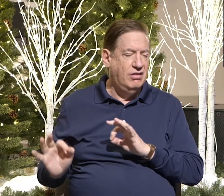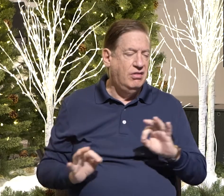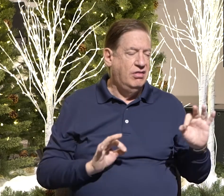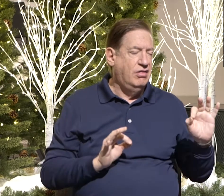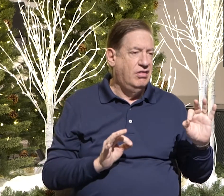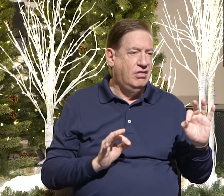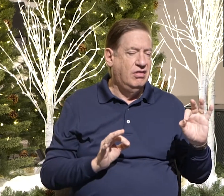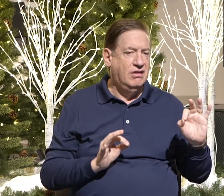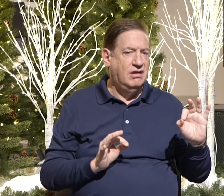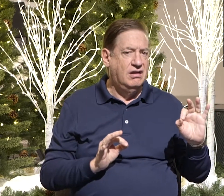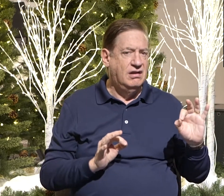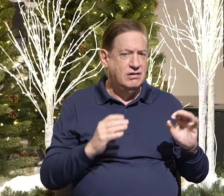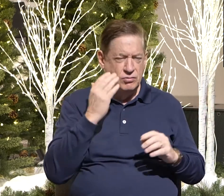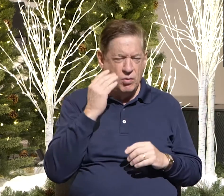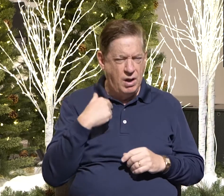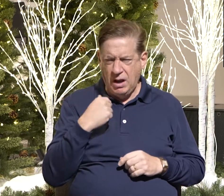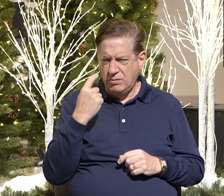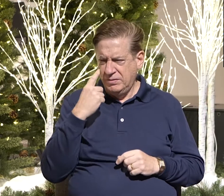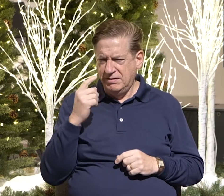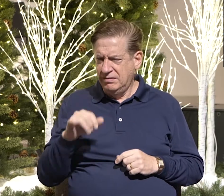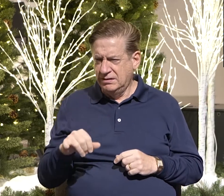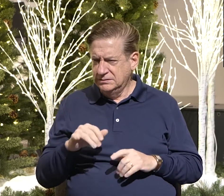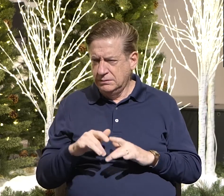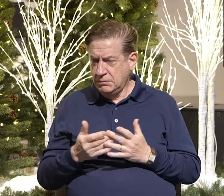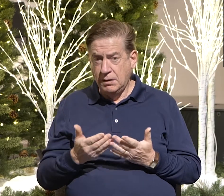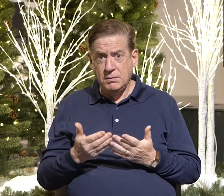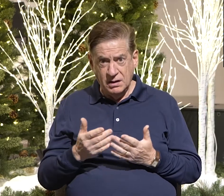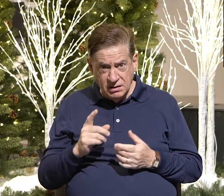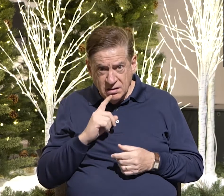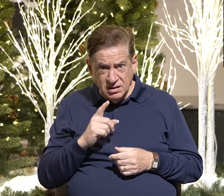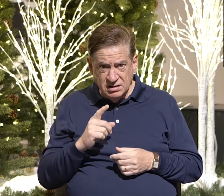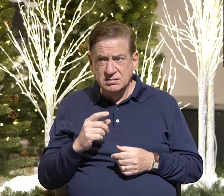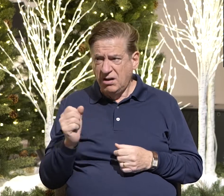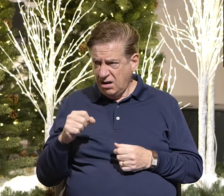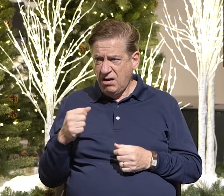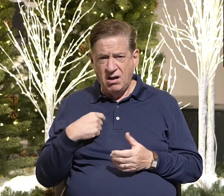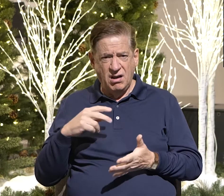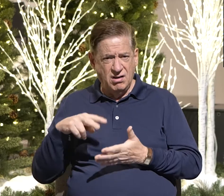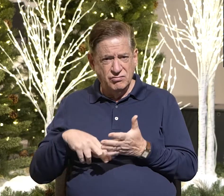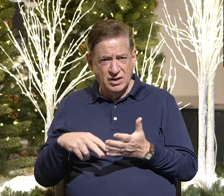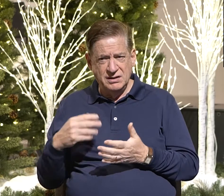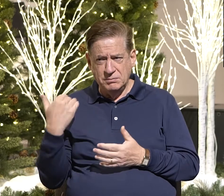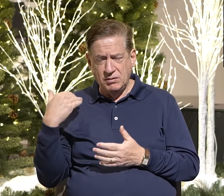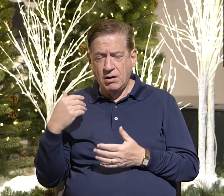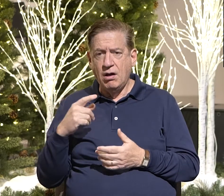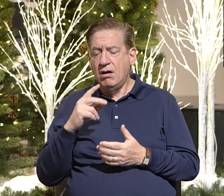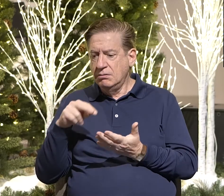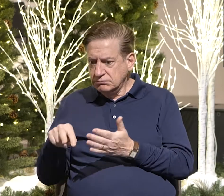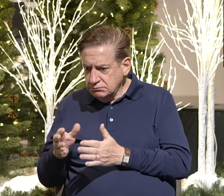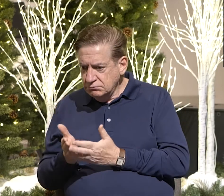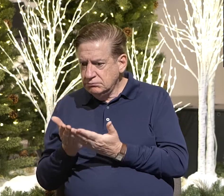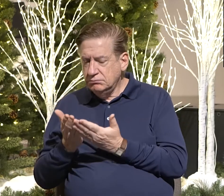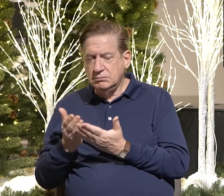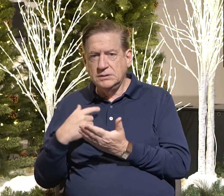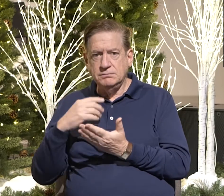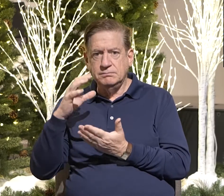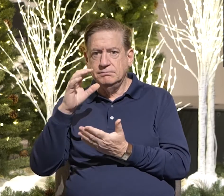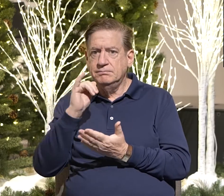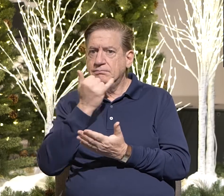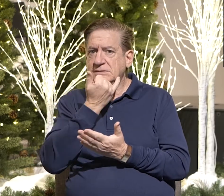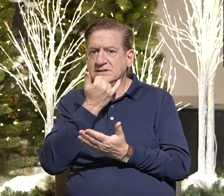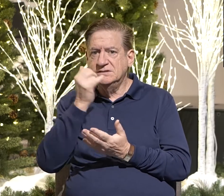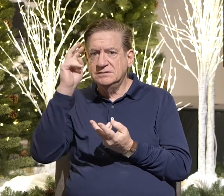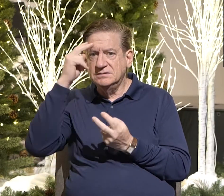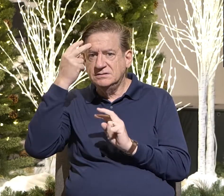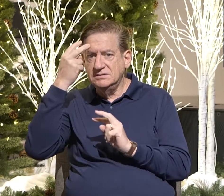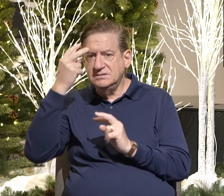what you said there, dude, I don't think that's in the Bible. I'm like, is? I think it is. I was reading it here and I'm like, and they go and look, oh, I completely misread that or